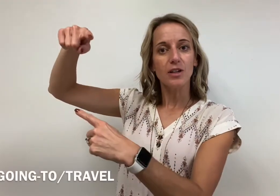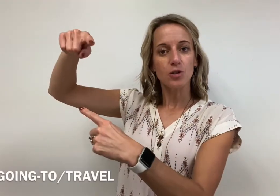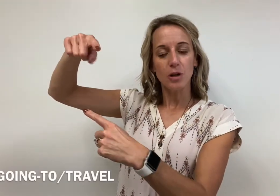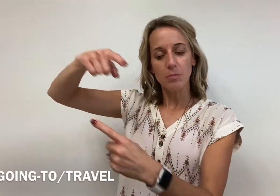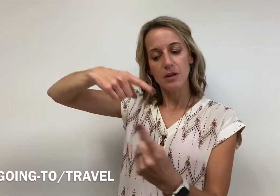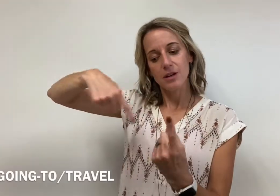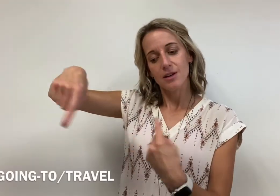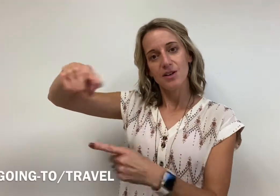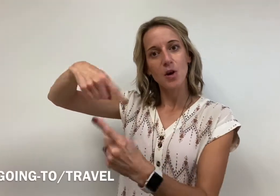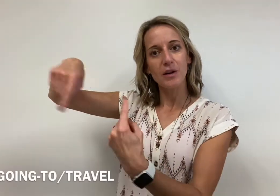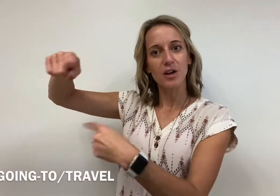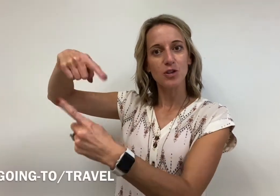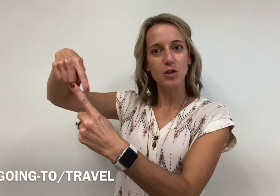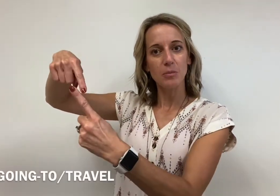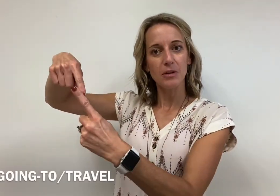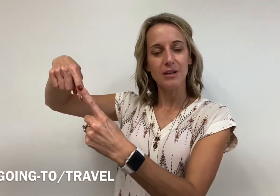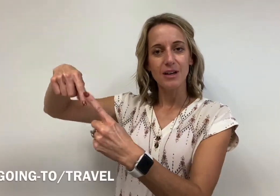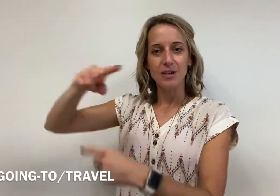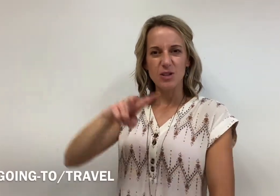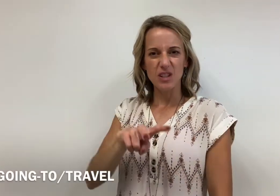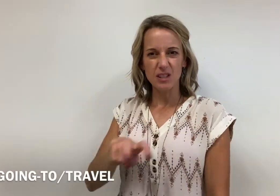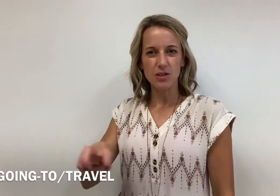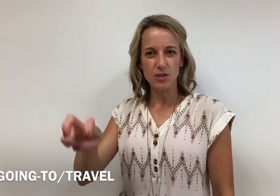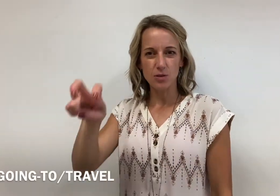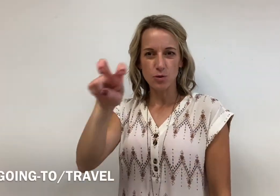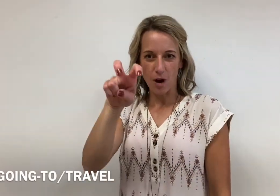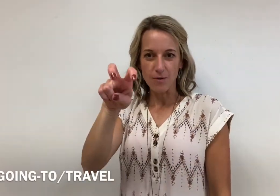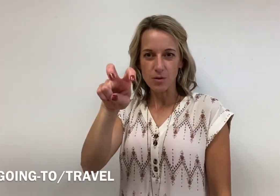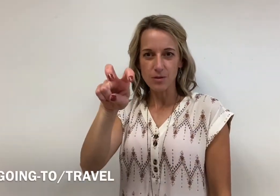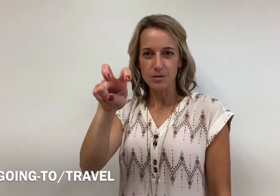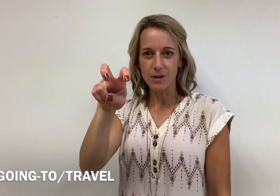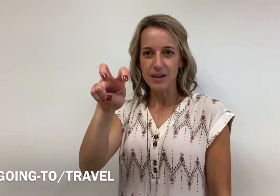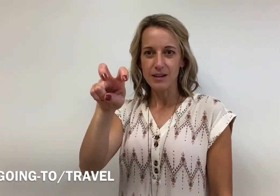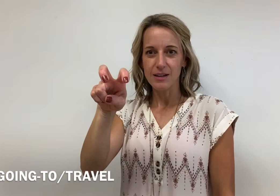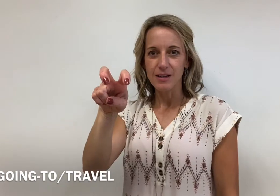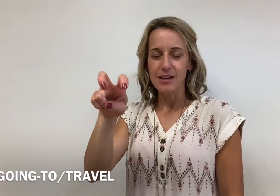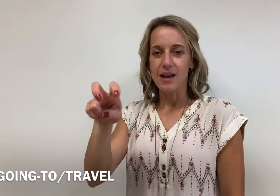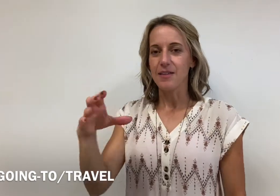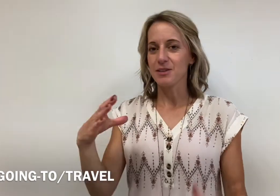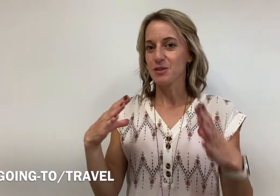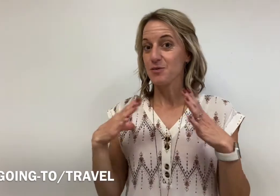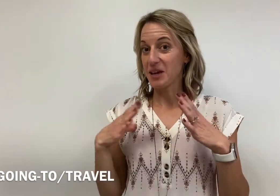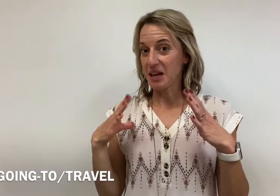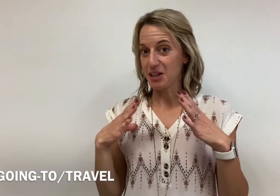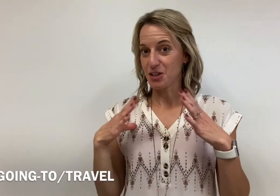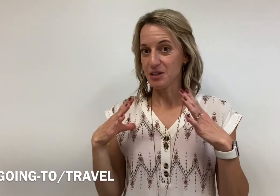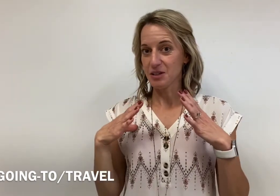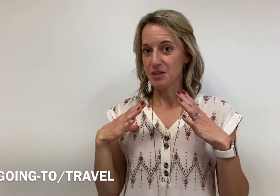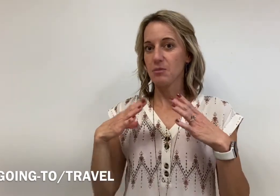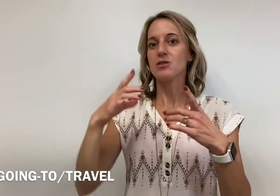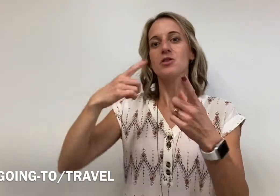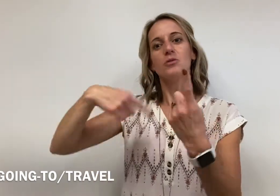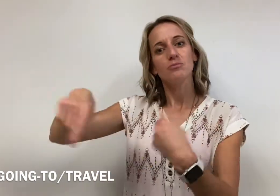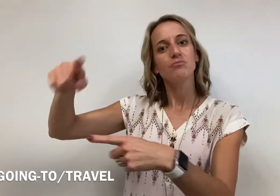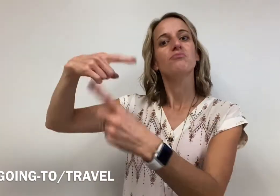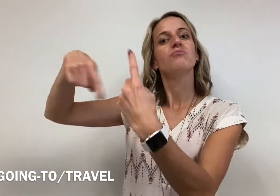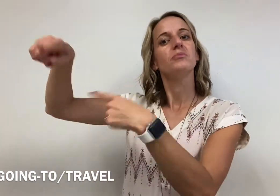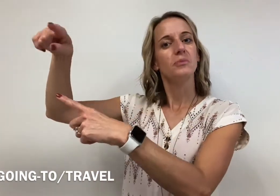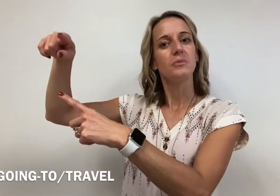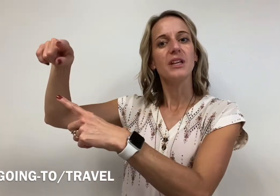a trip, going on a trip. So this is to travel, right? And this is vacation, but to take